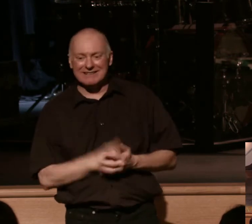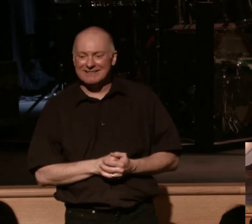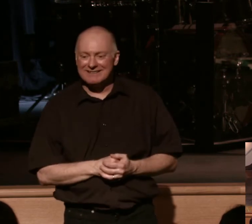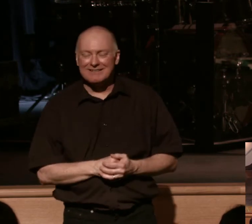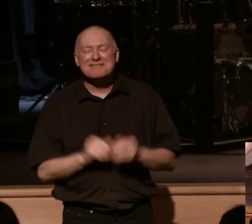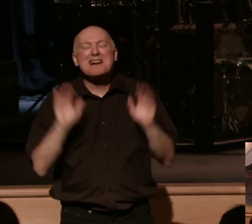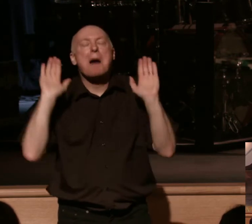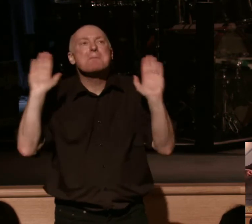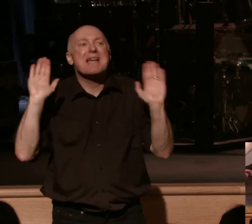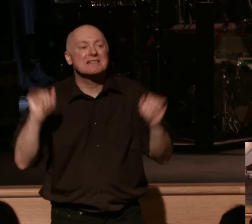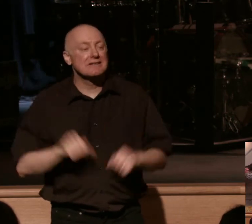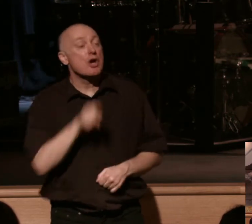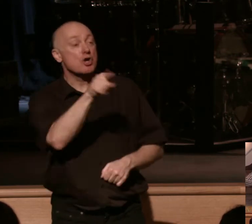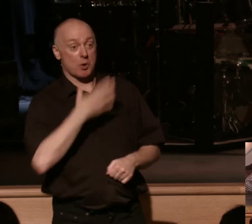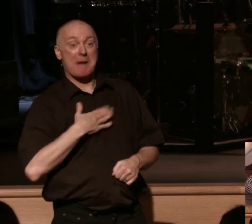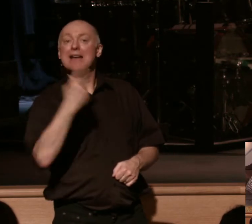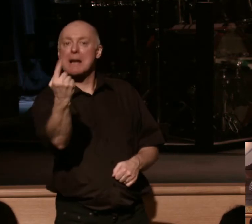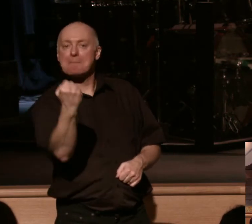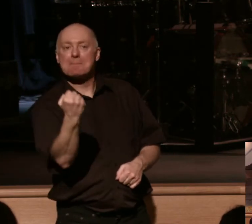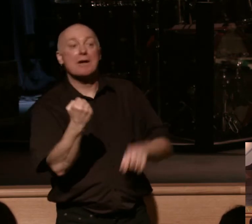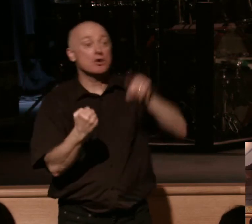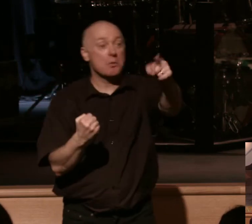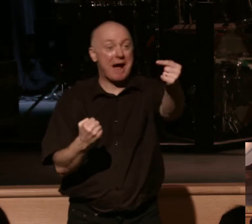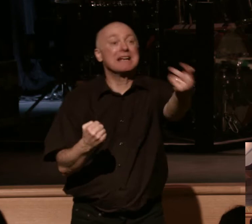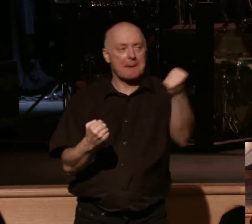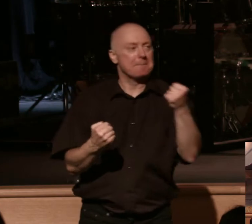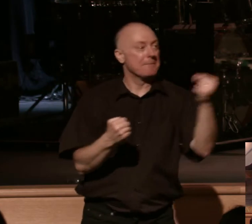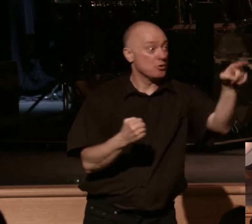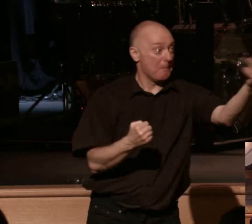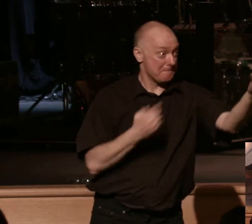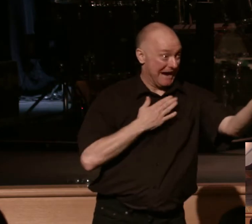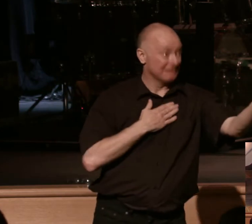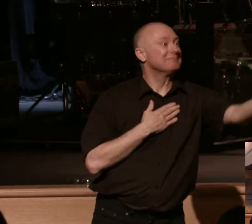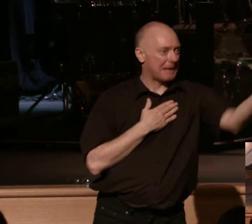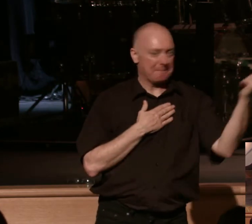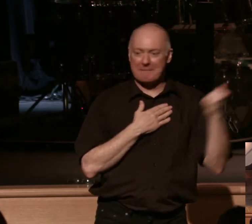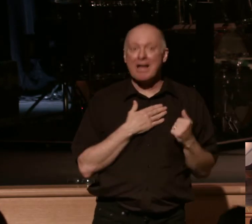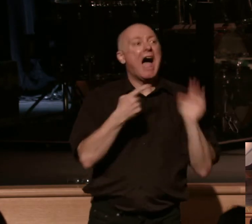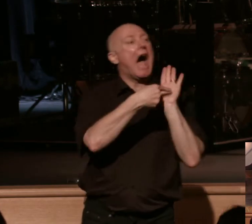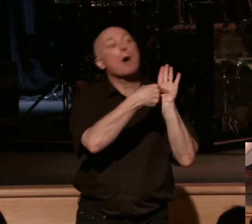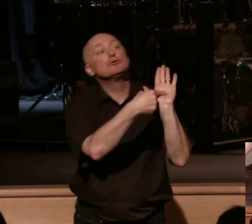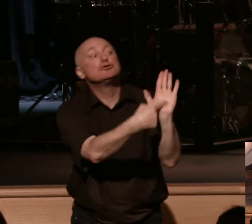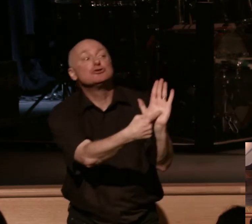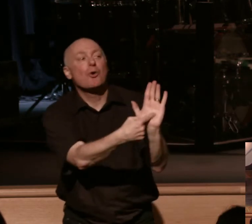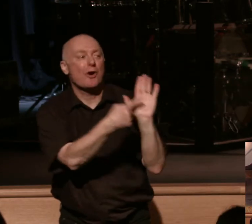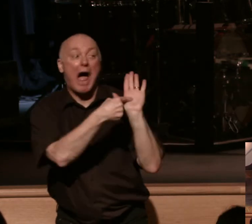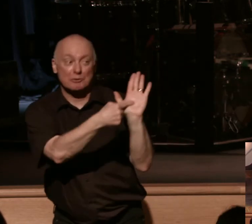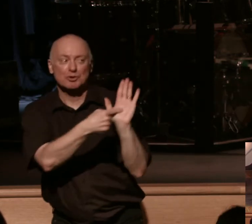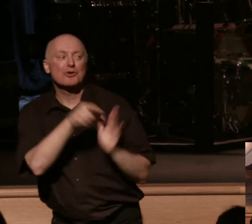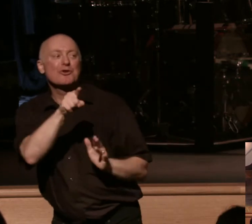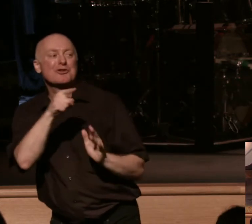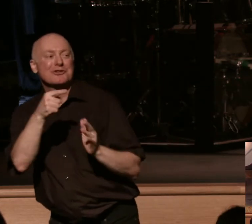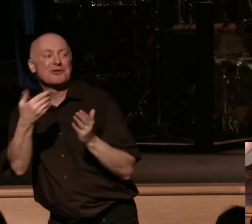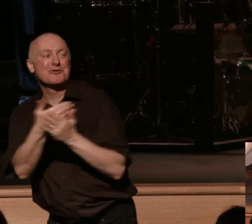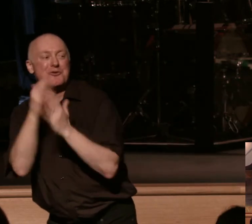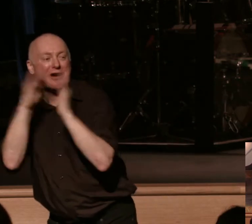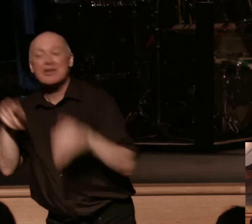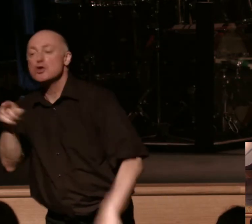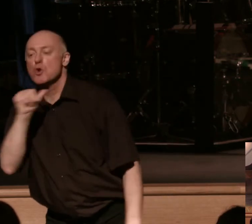Amazing! Jesus is like, you're mine, come here, you're mine, forever, come, let me show you your literal house, I don't know, awesome, okay, you won't be disappointed. It'll be